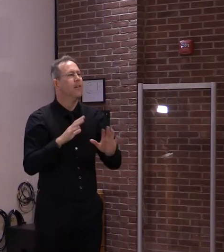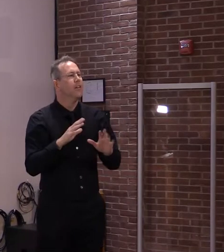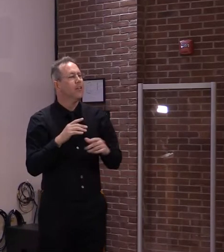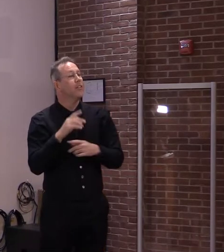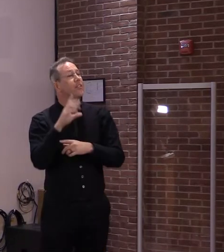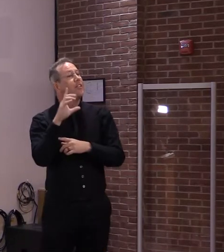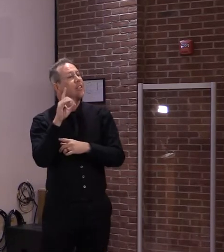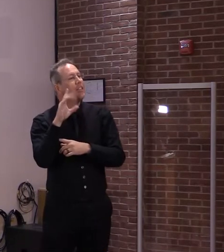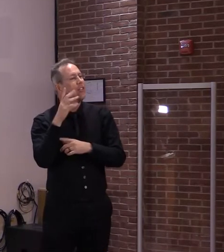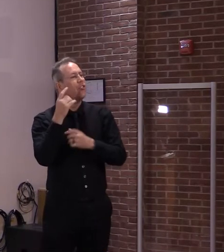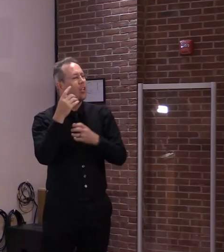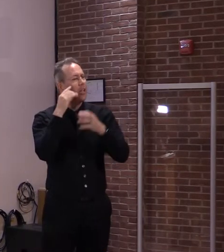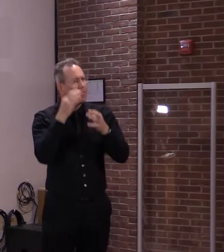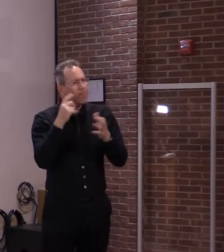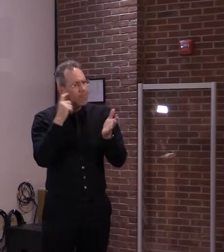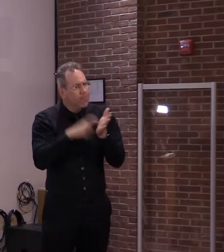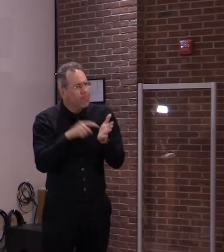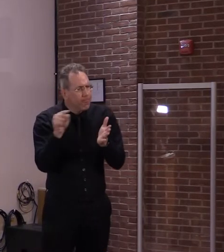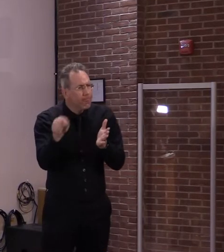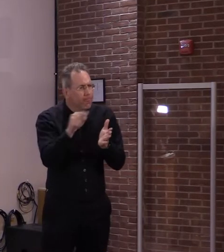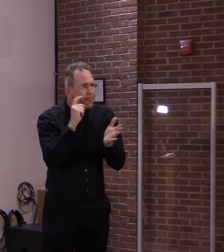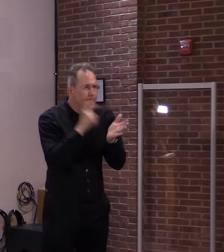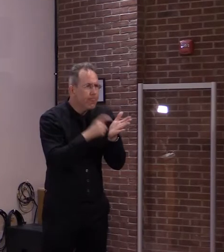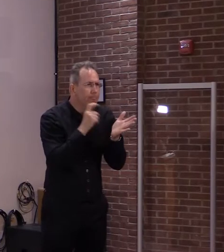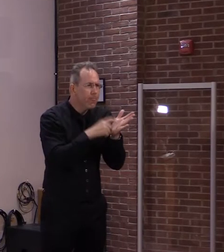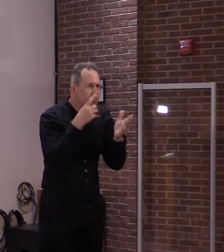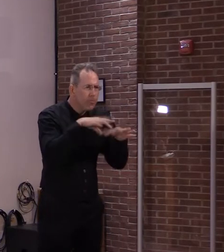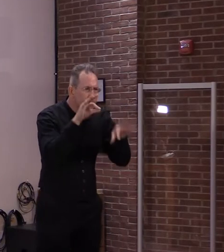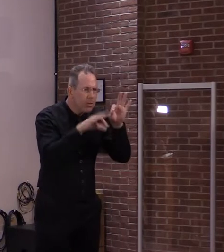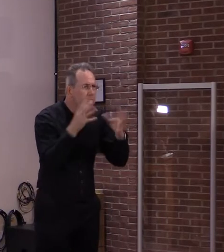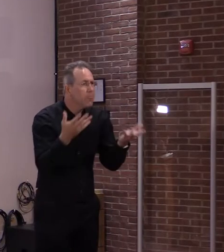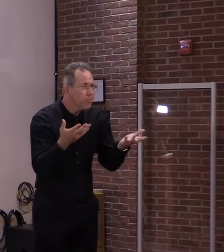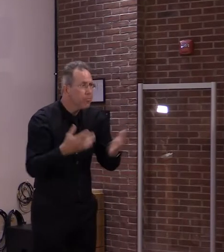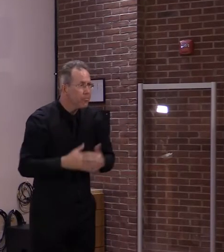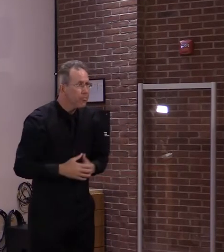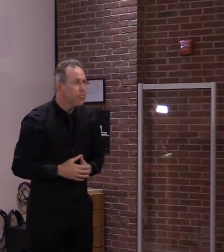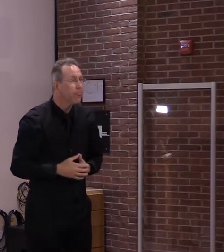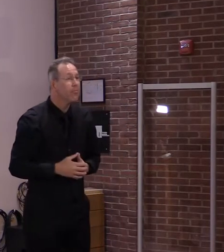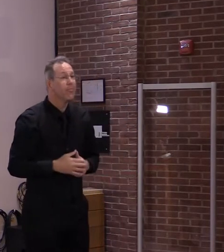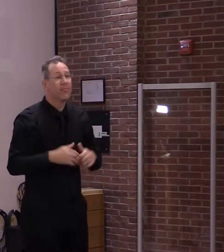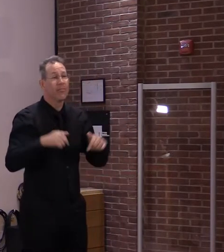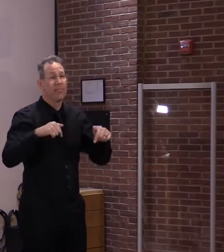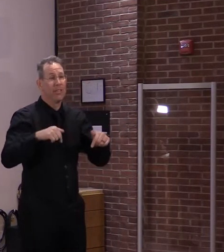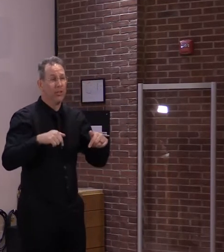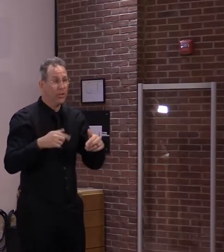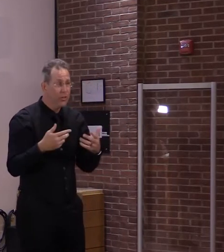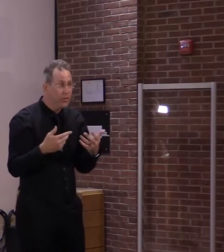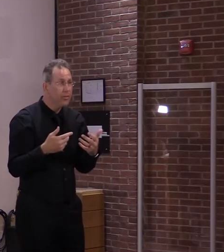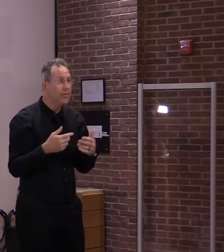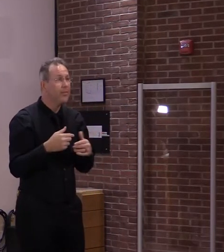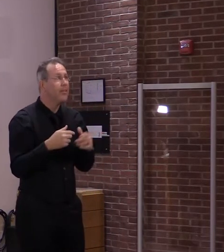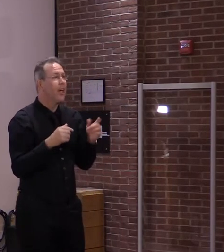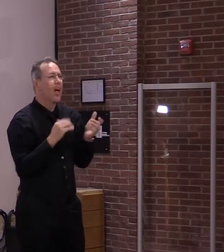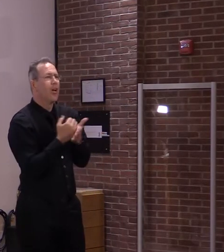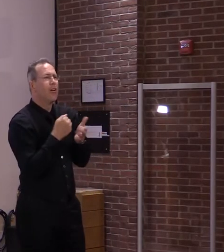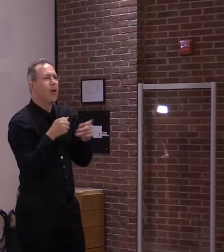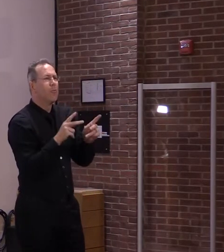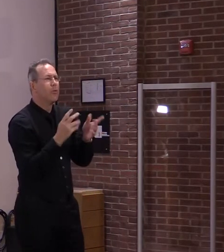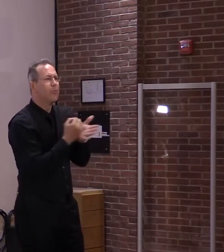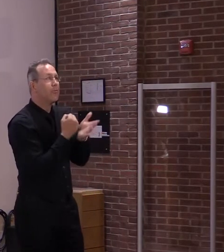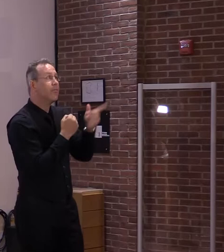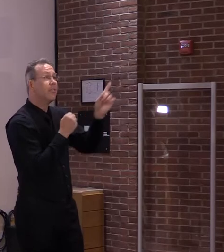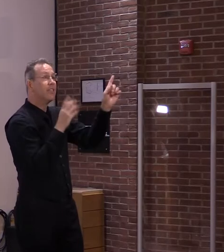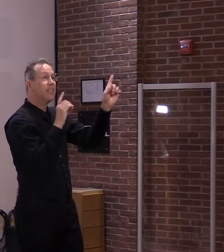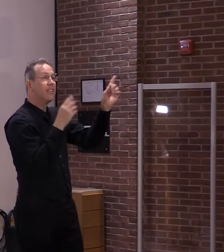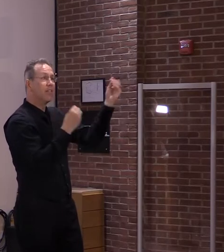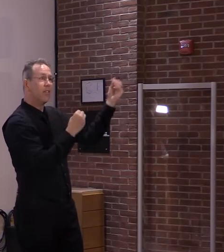that perhaps there's an opportunity in the outdoor setting to not wear a mask and